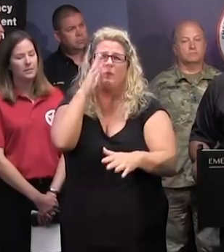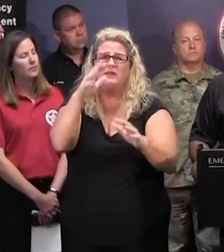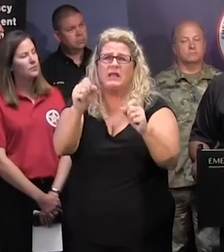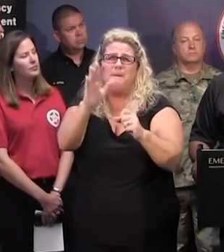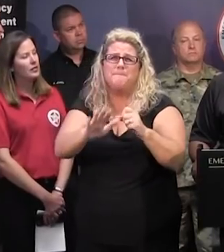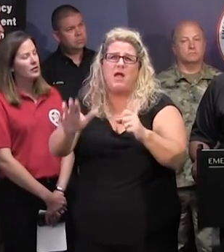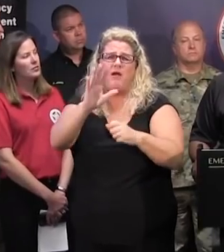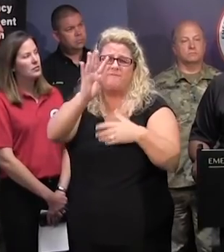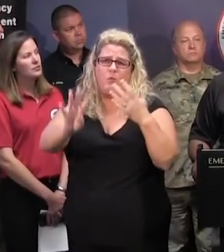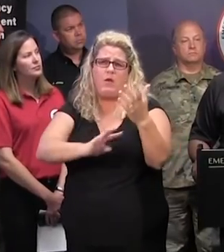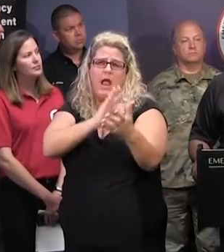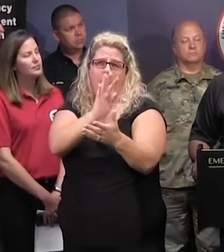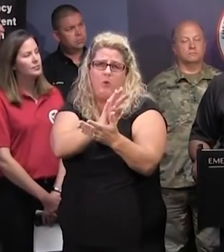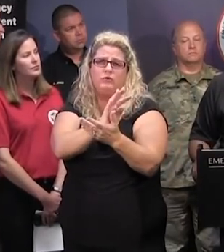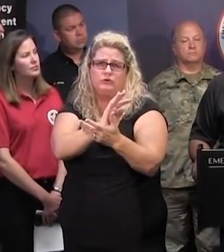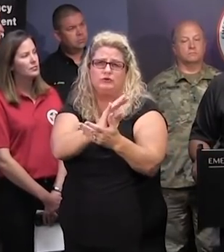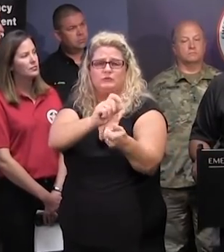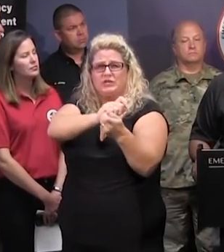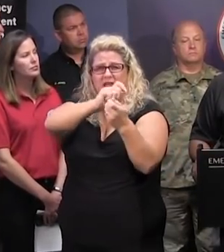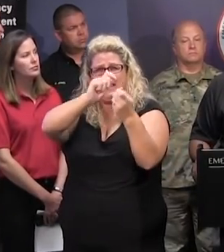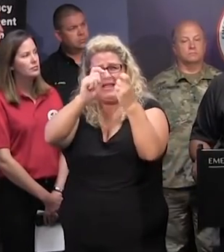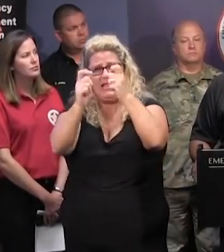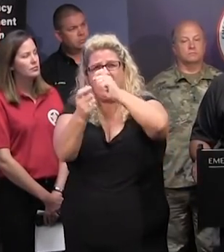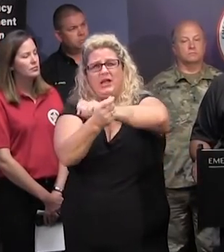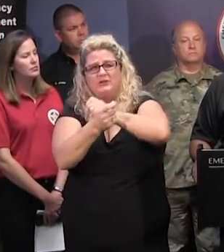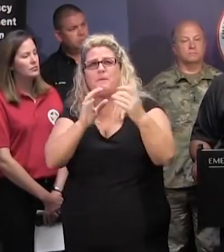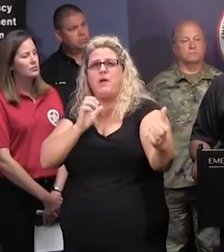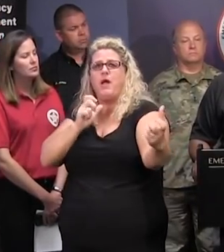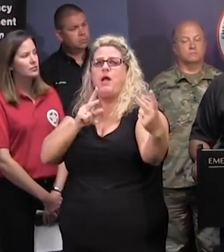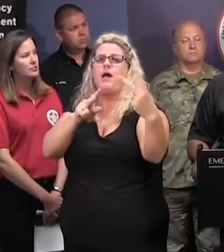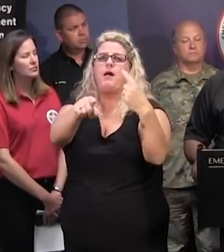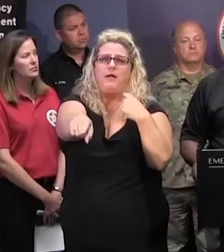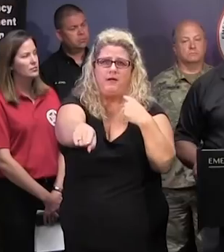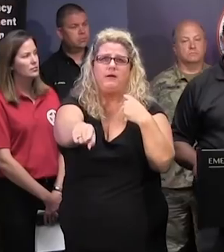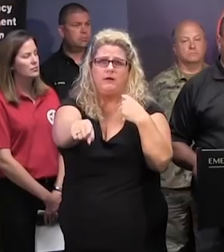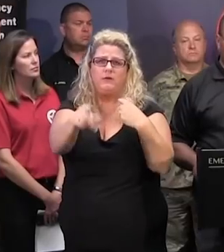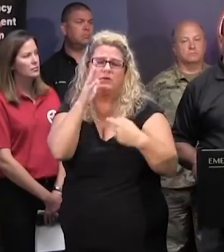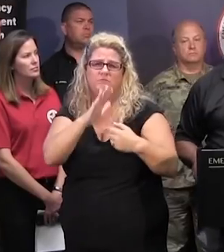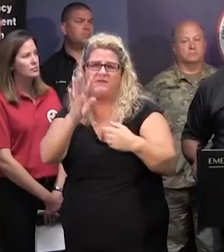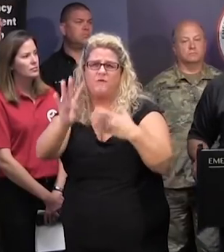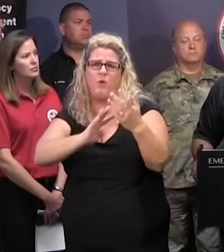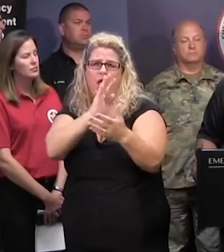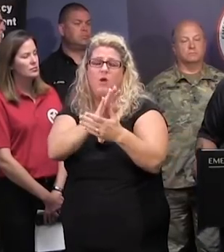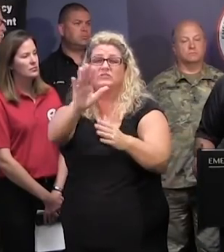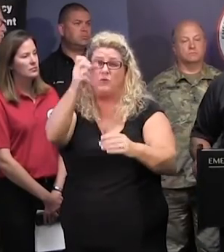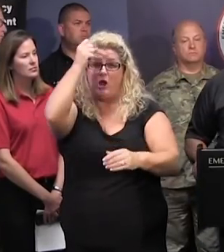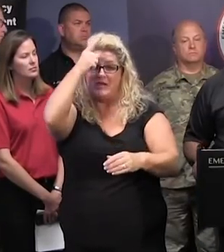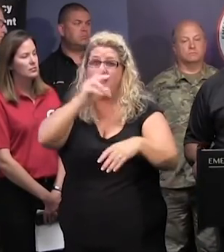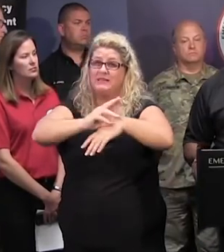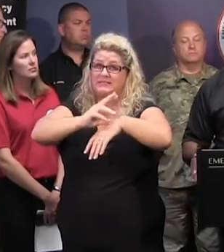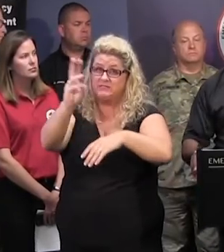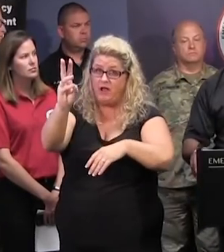about four hours to break the I-26 reverted lane down. again, we'll close that lane at 6 p sometime.